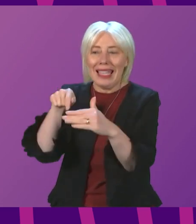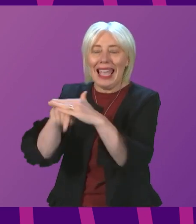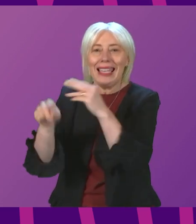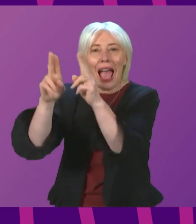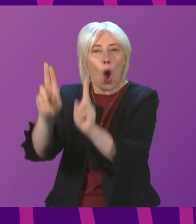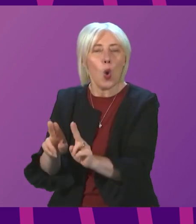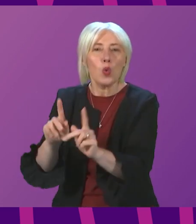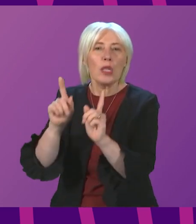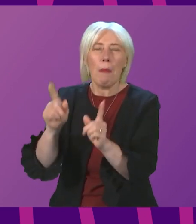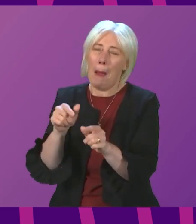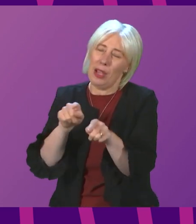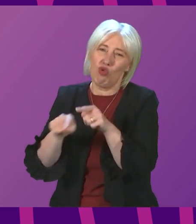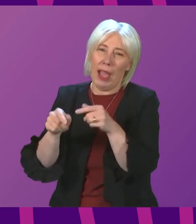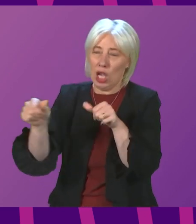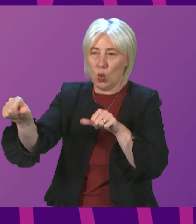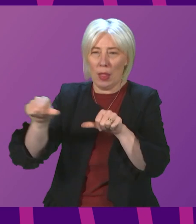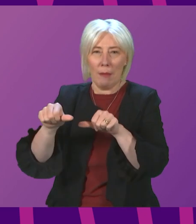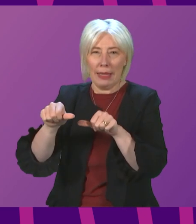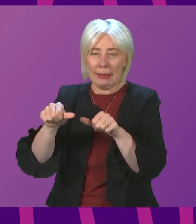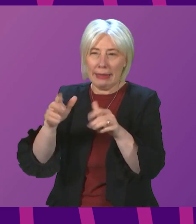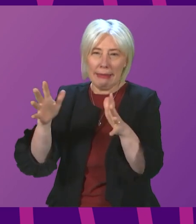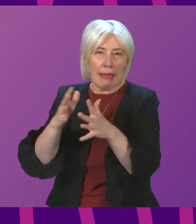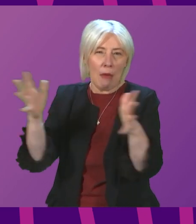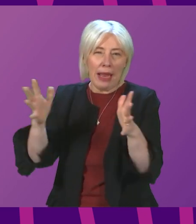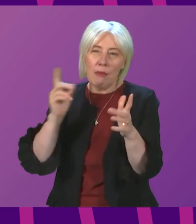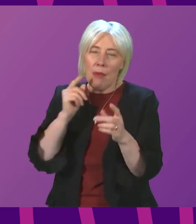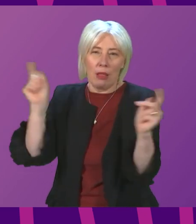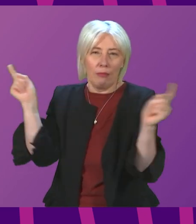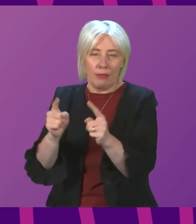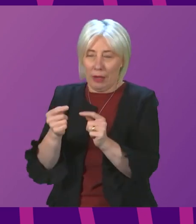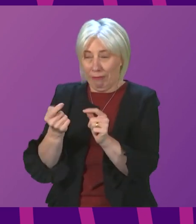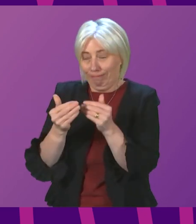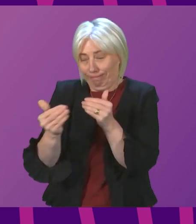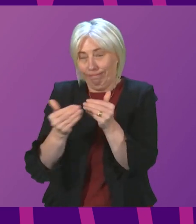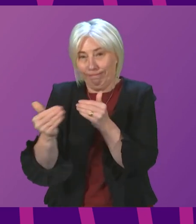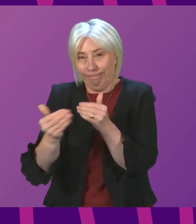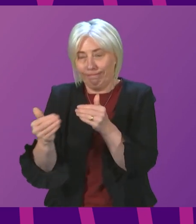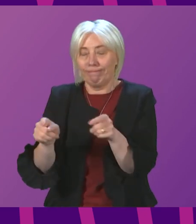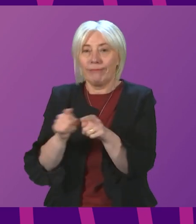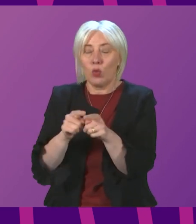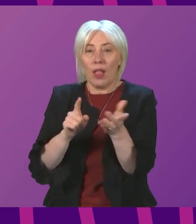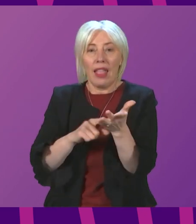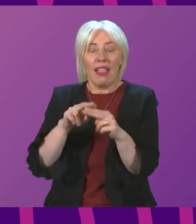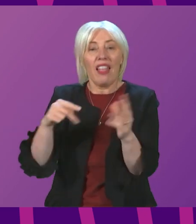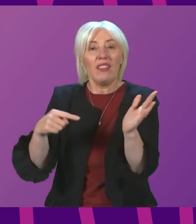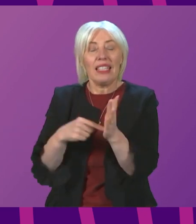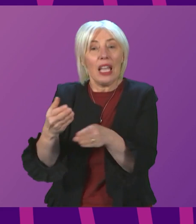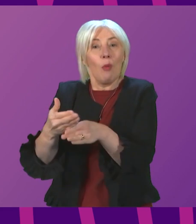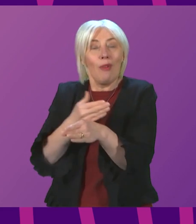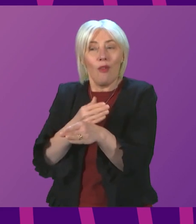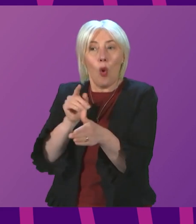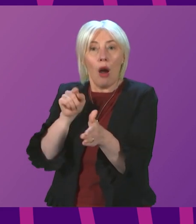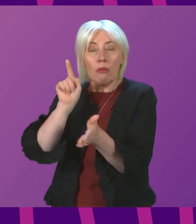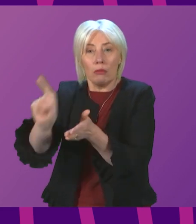for the rest of this month try to limit as far as you can the size of indoor gatherings that you do have. Please take a lateral flow test before you go